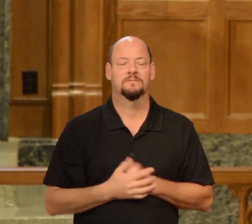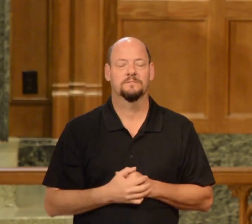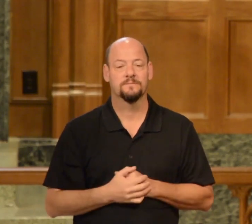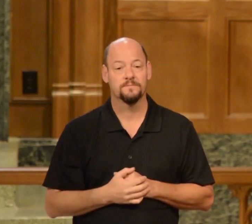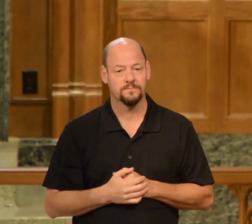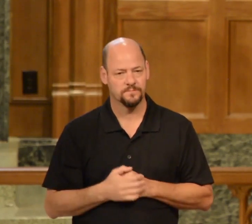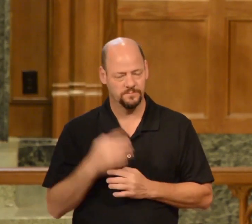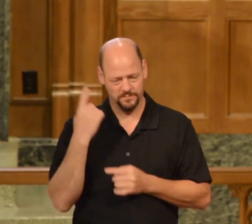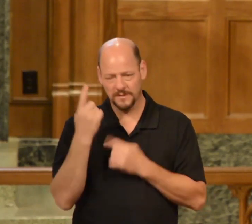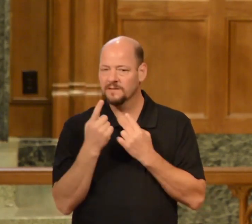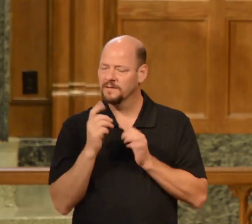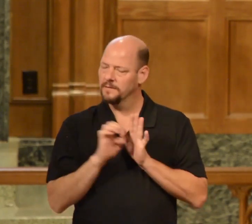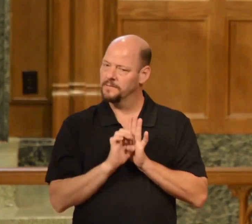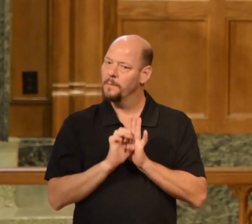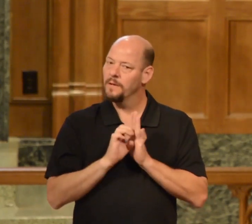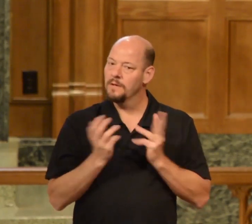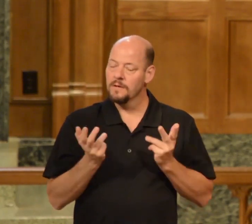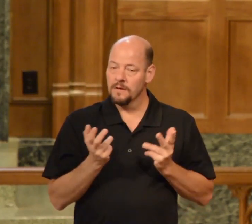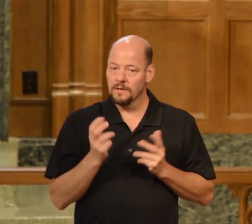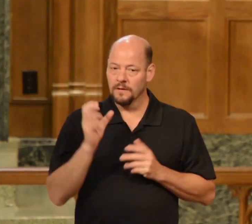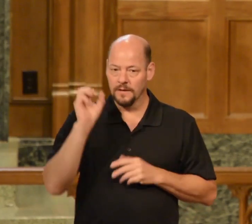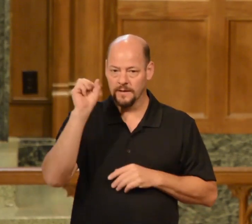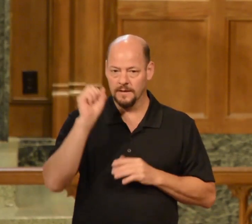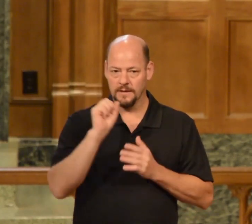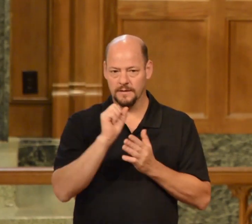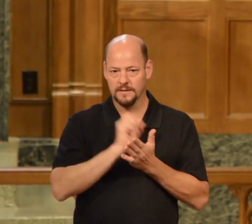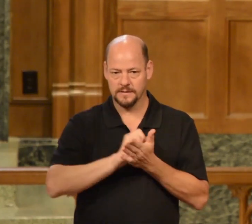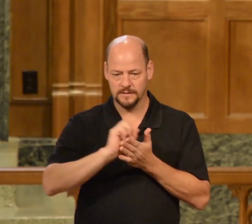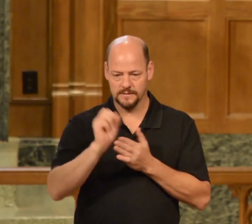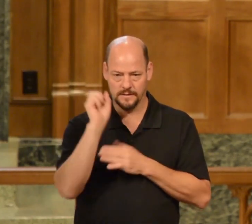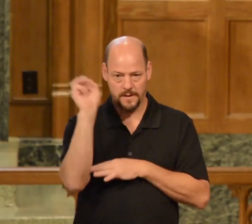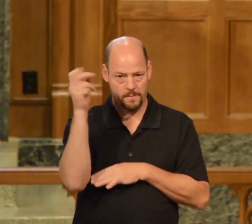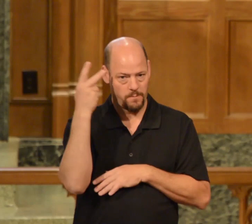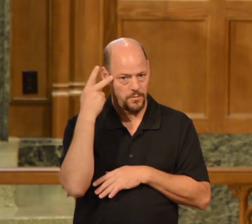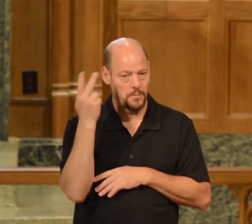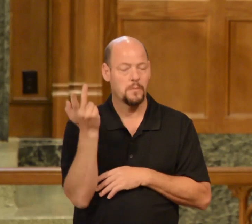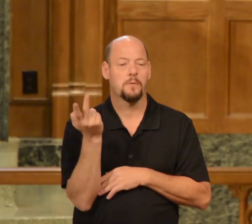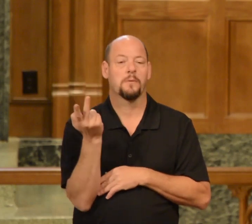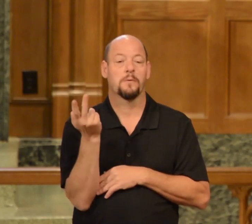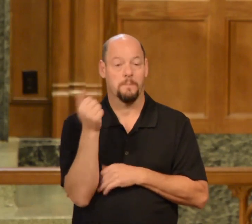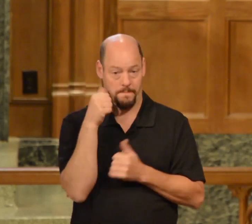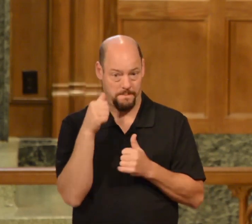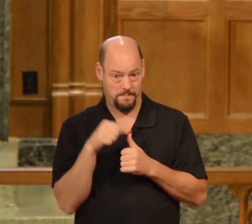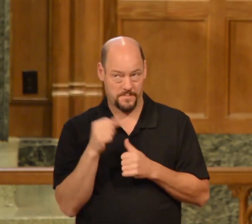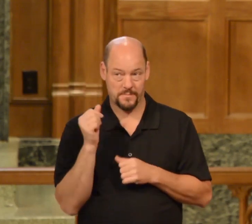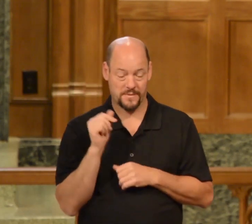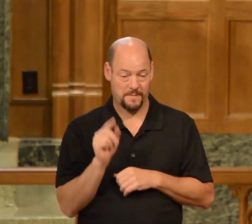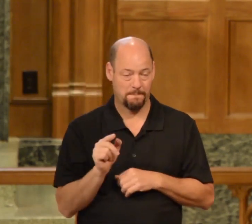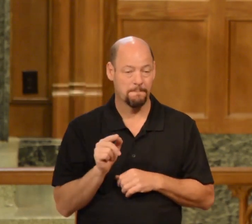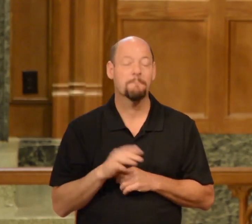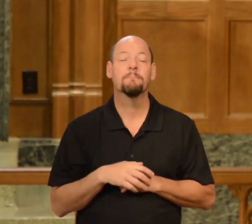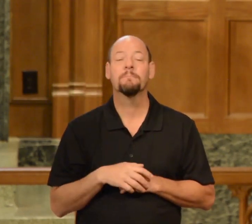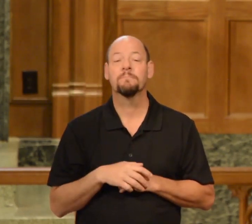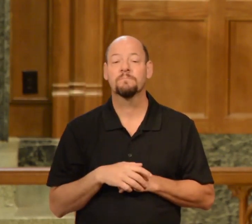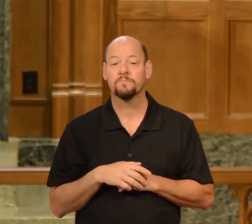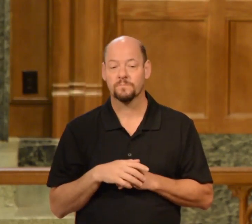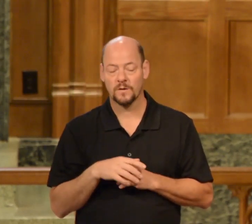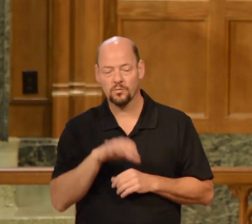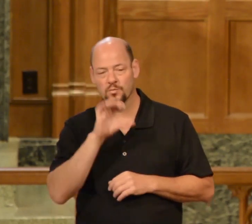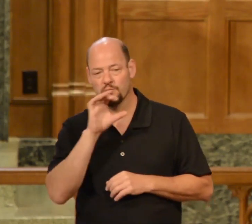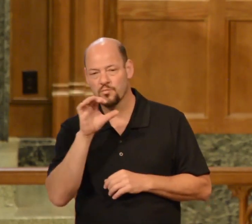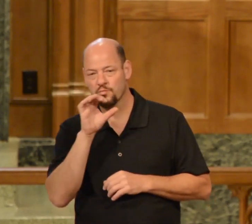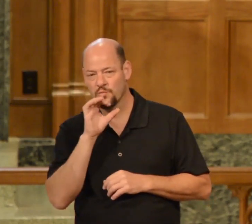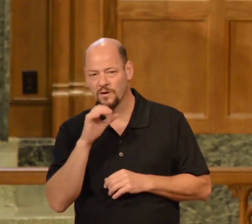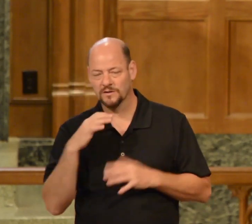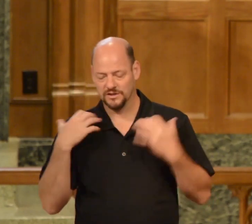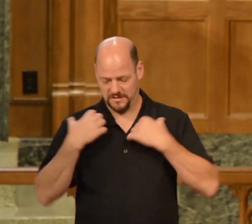now consider just as an example consider St. Paul remember St. Paul he was there at the stoning of Stephen he was watching the